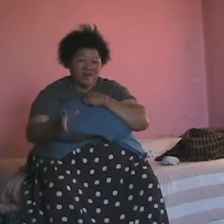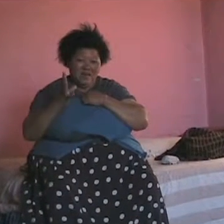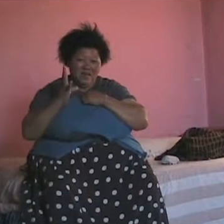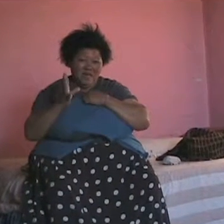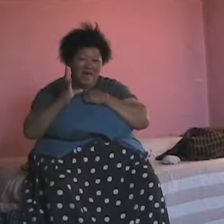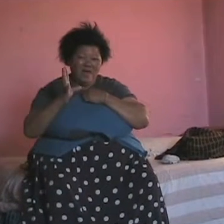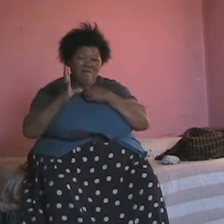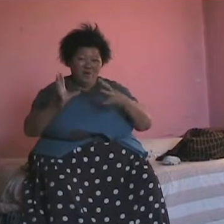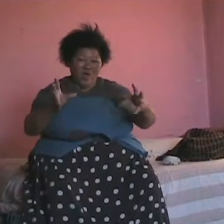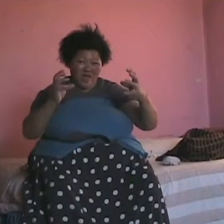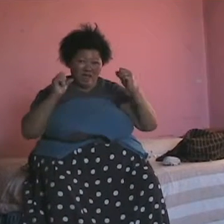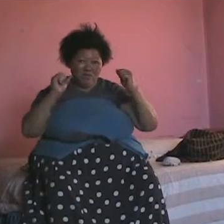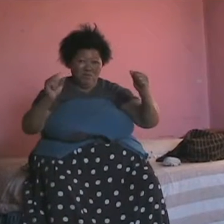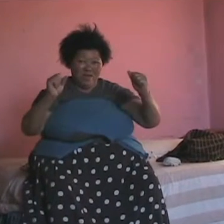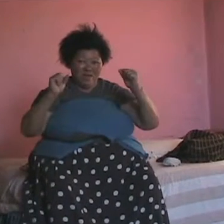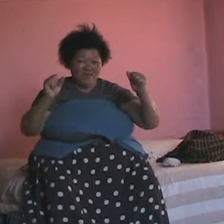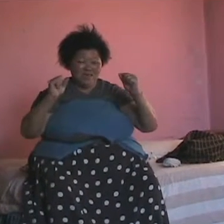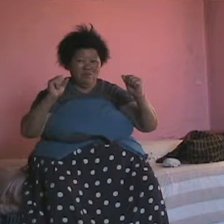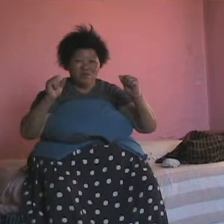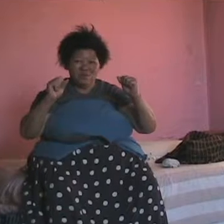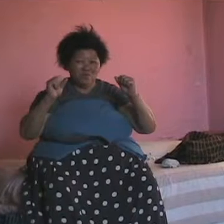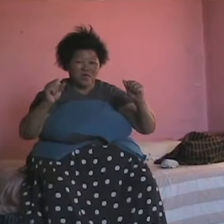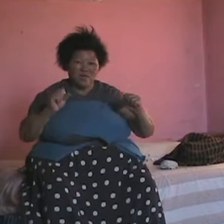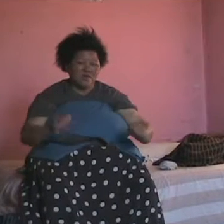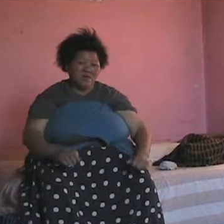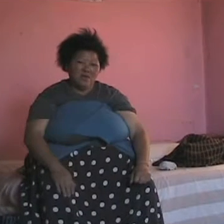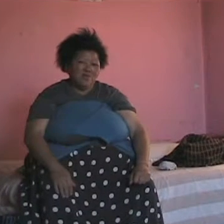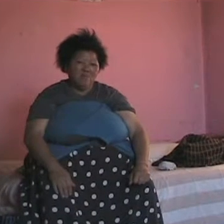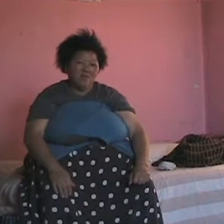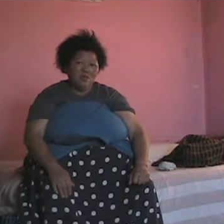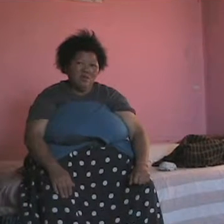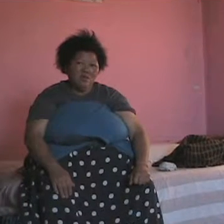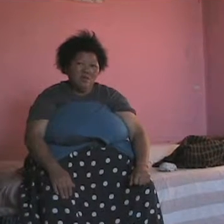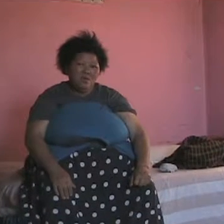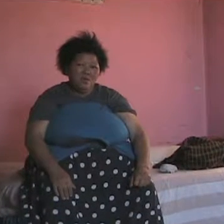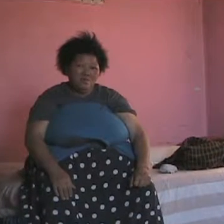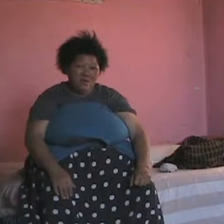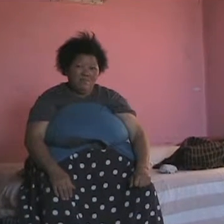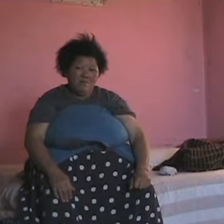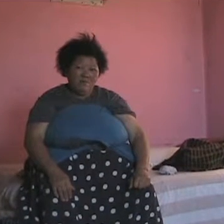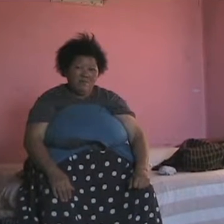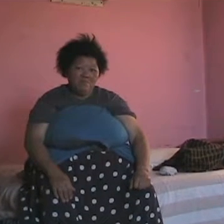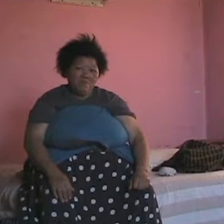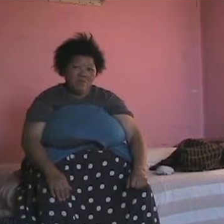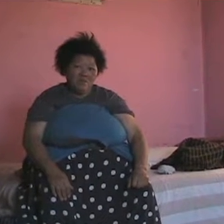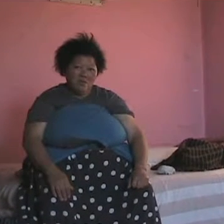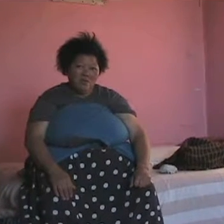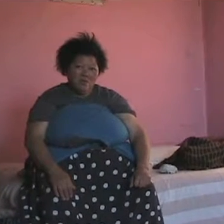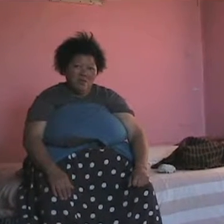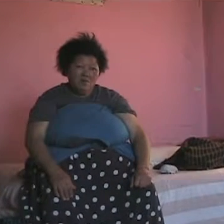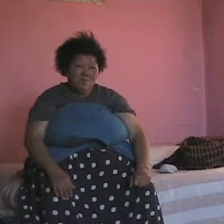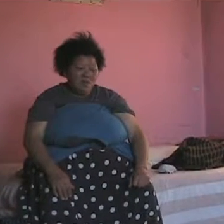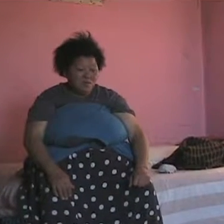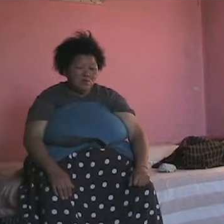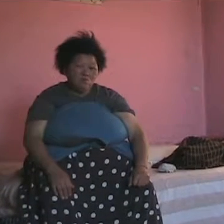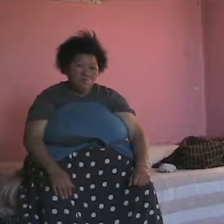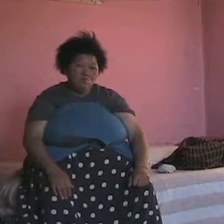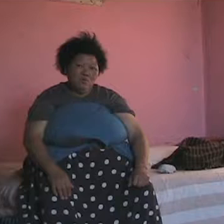held them with my hands and I wanted to kill them. My mother. What made you stop? My husband stopped me.